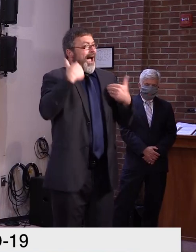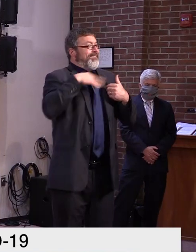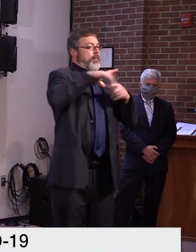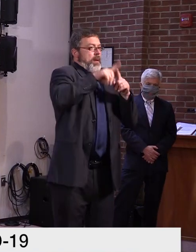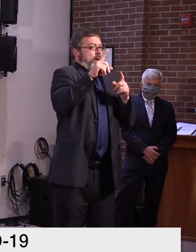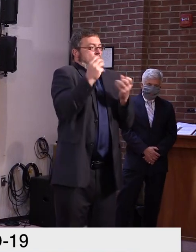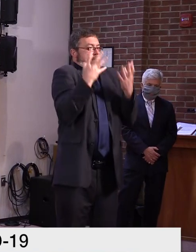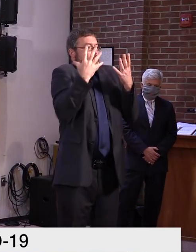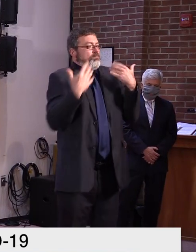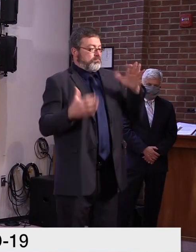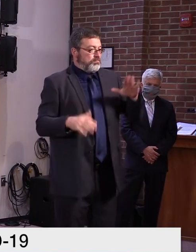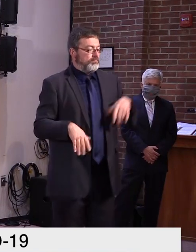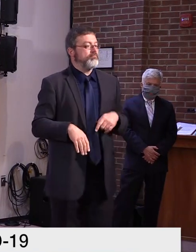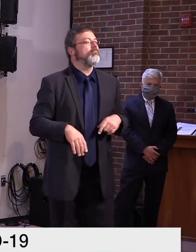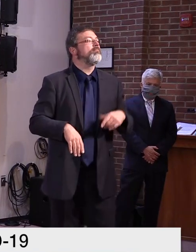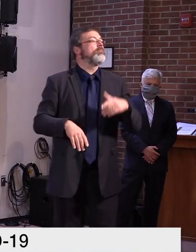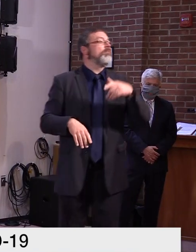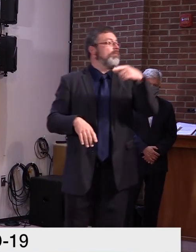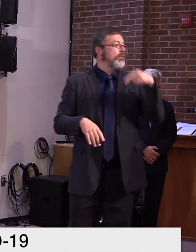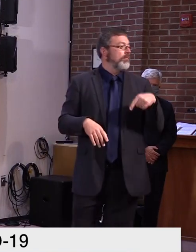Mike, the Essex reporter.